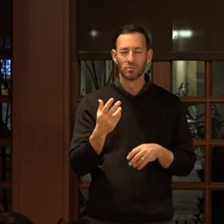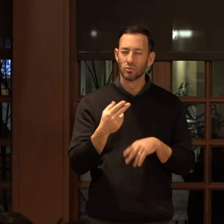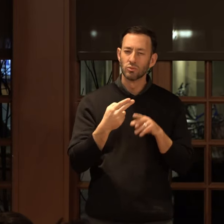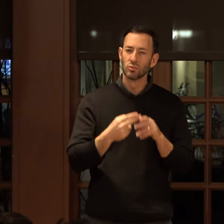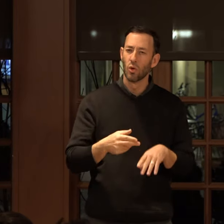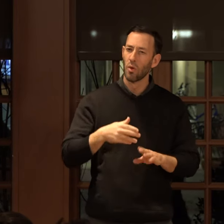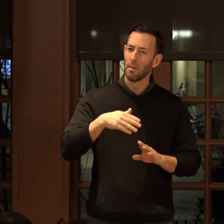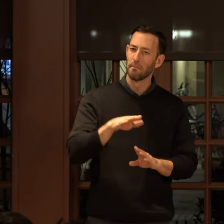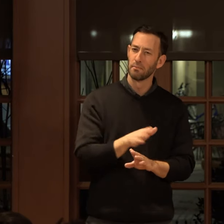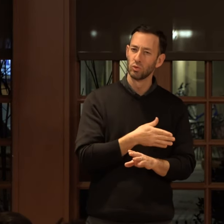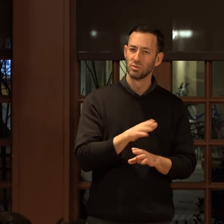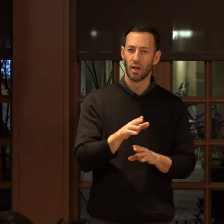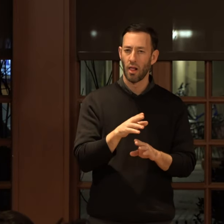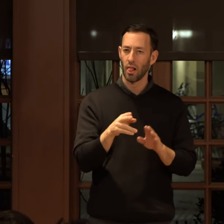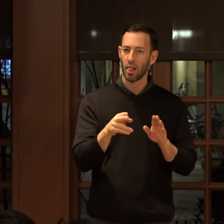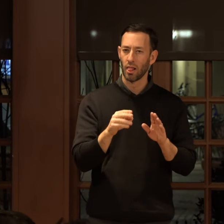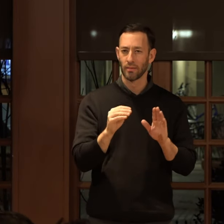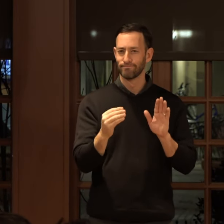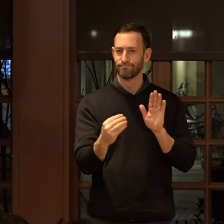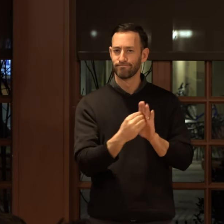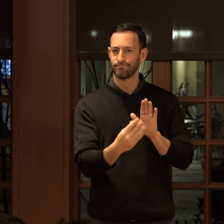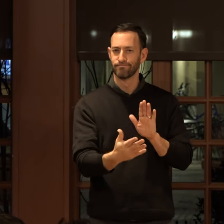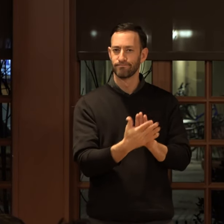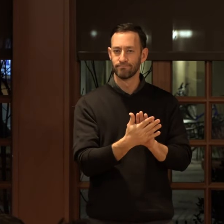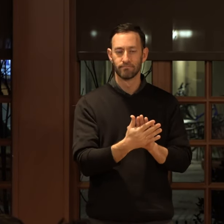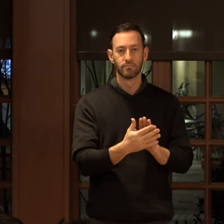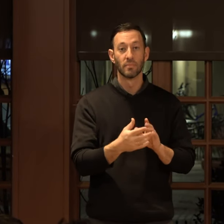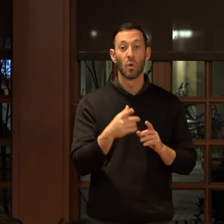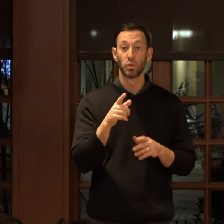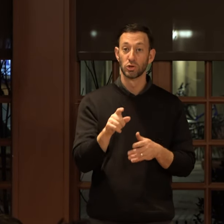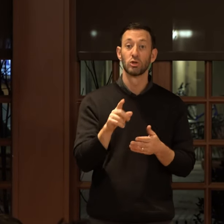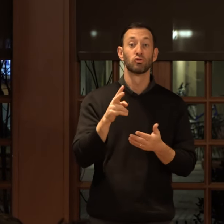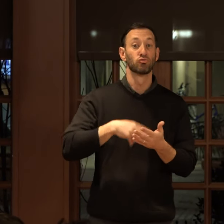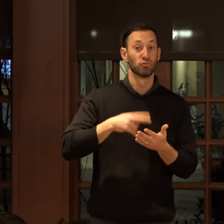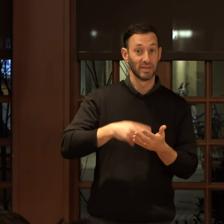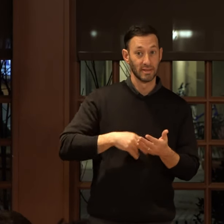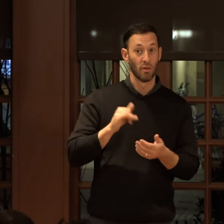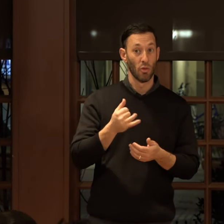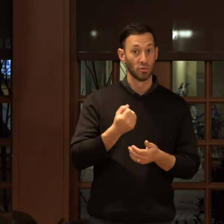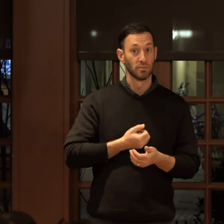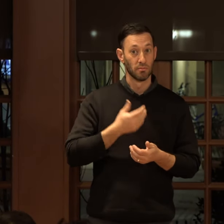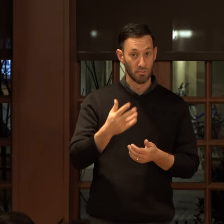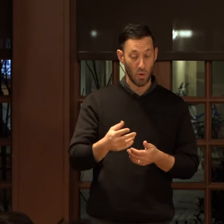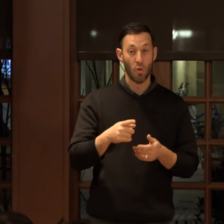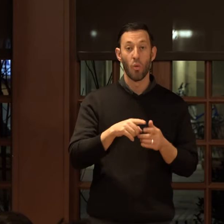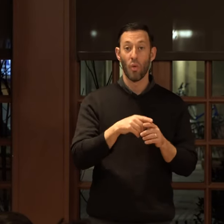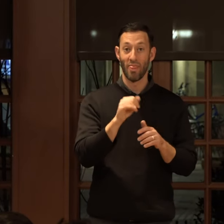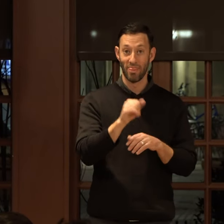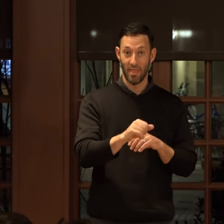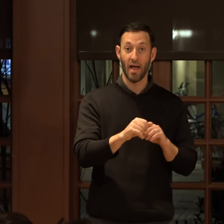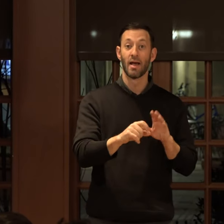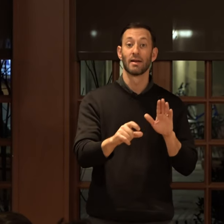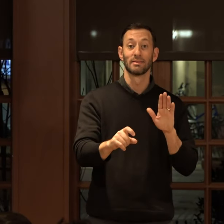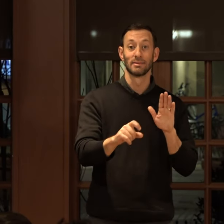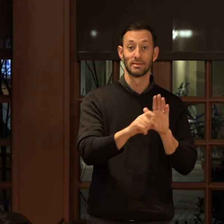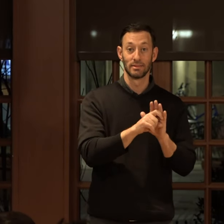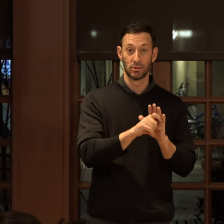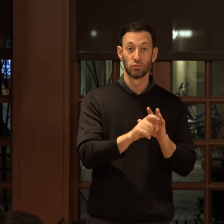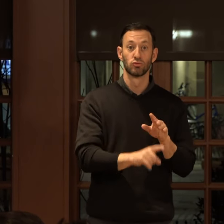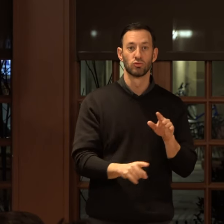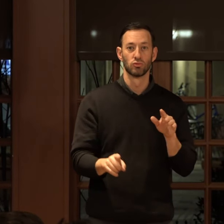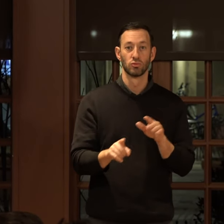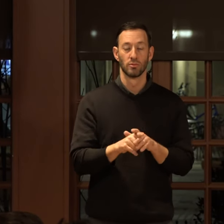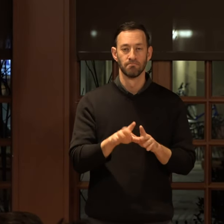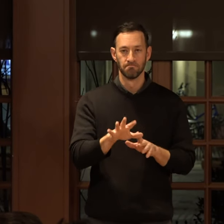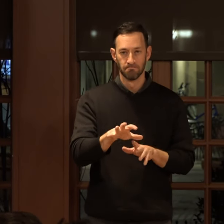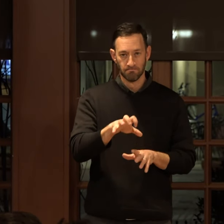it, like a musical insignia? And when Gabby reads these poems aloud, when the insignia shows up, Gabby takes a